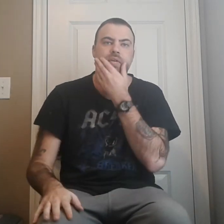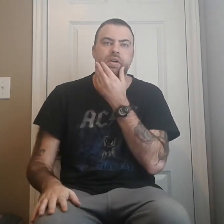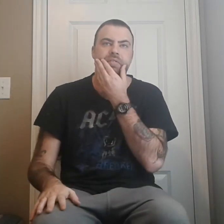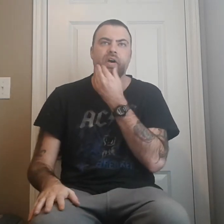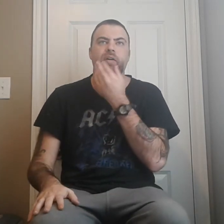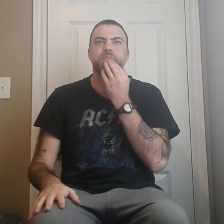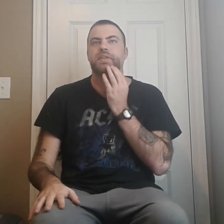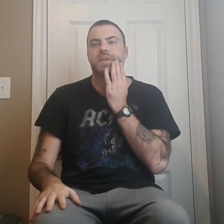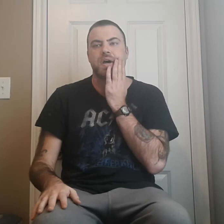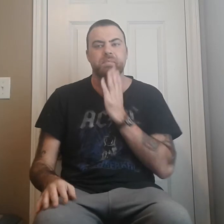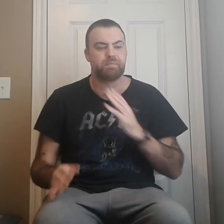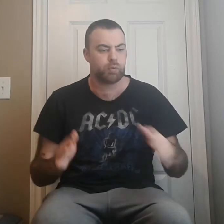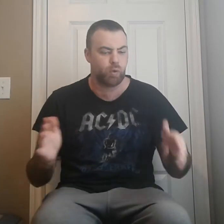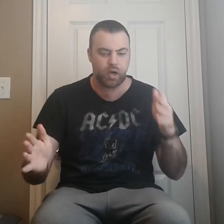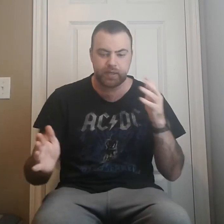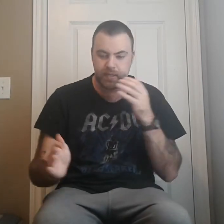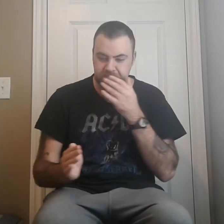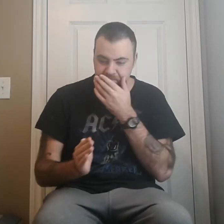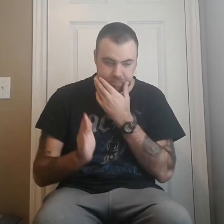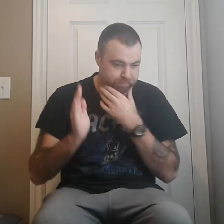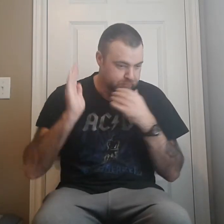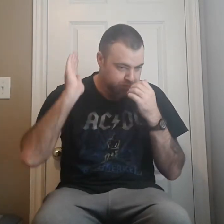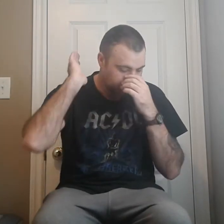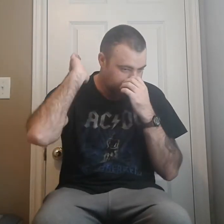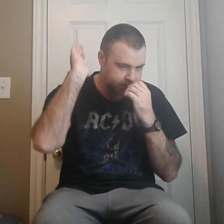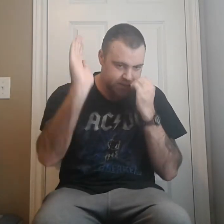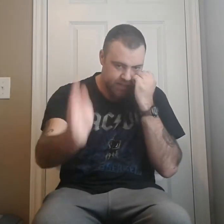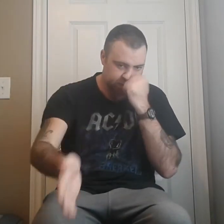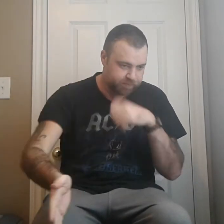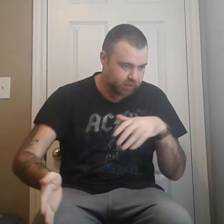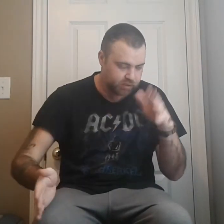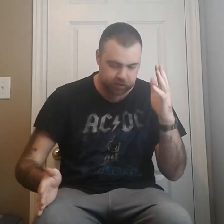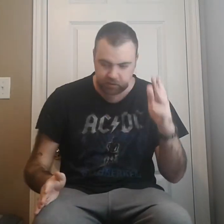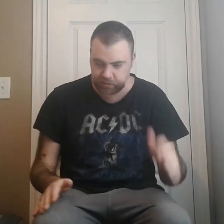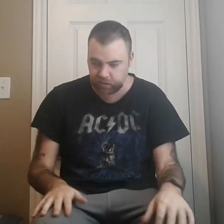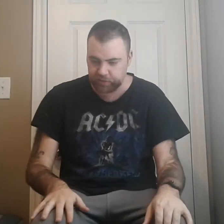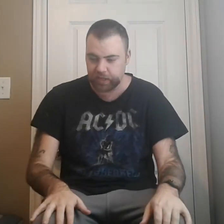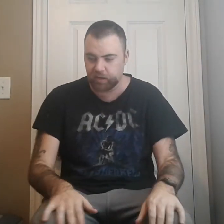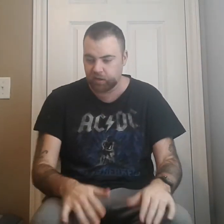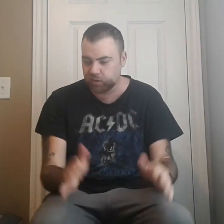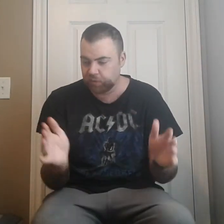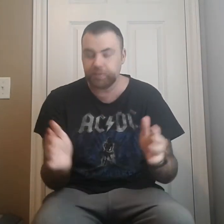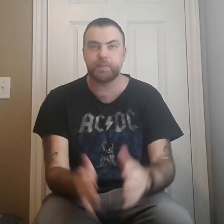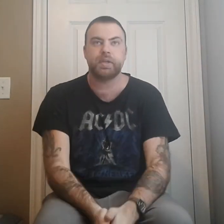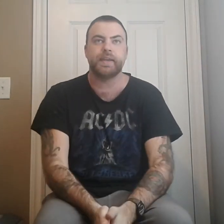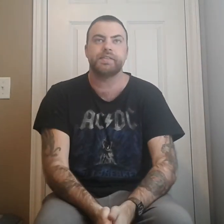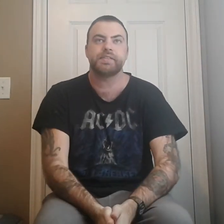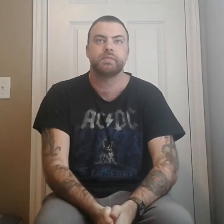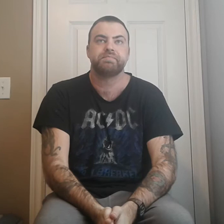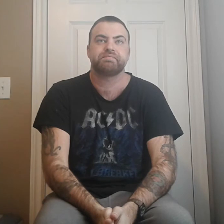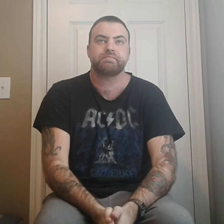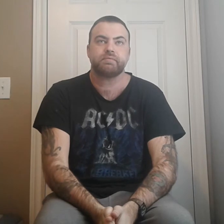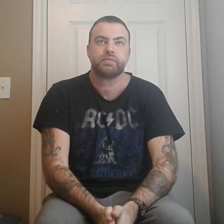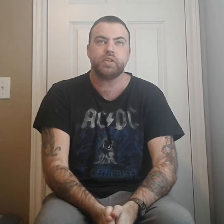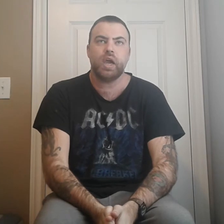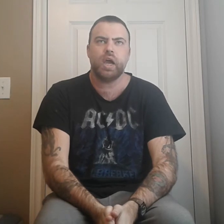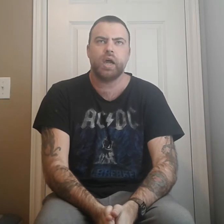zombies, um, walking, walking down the mall and all that, all over the place. Um,